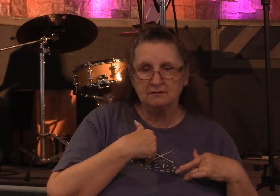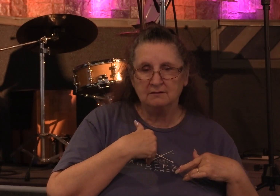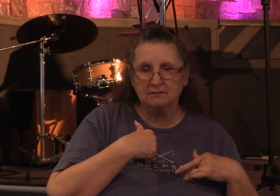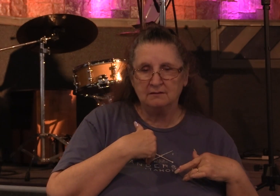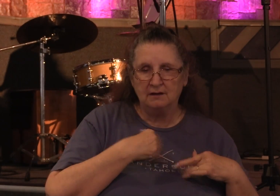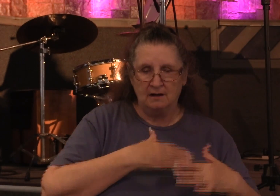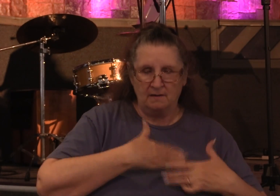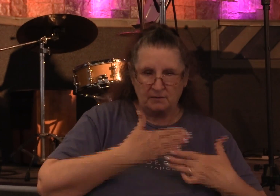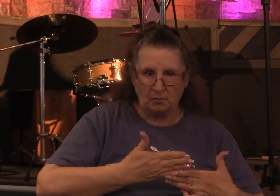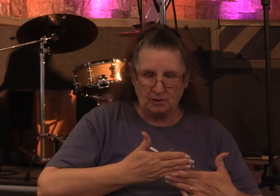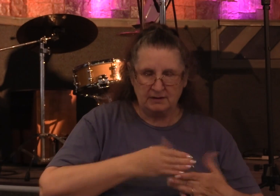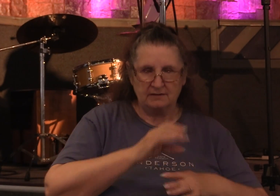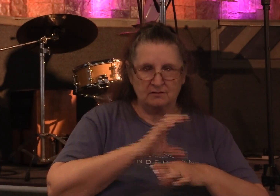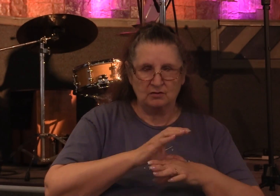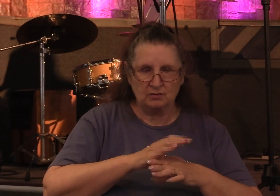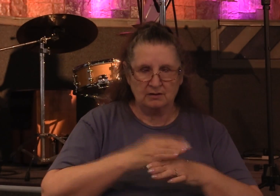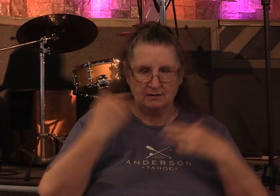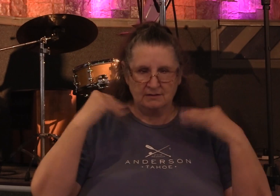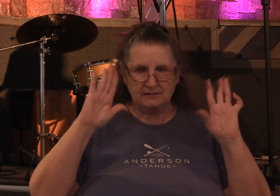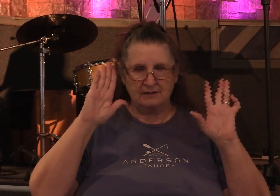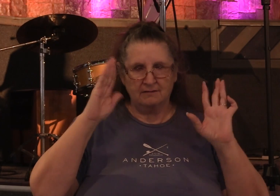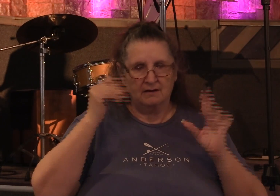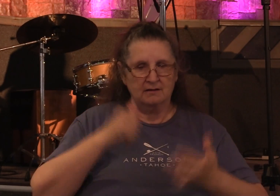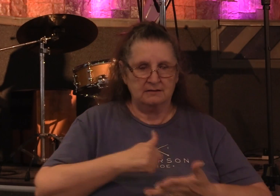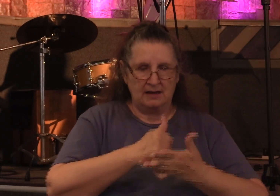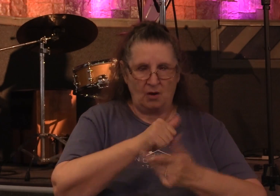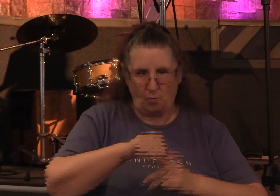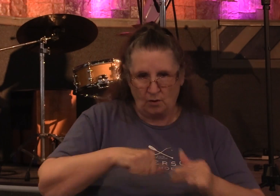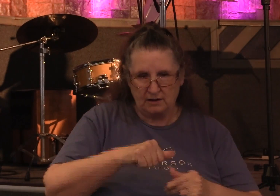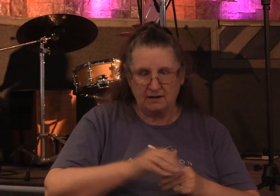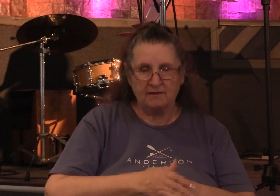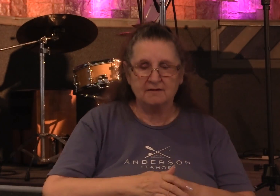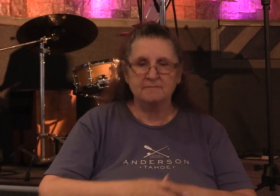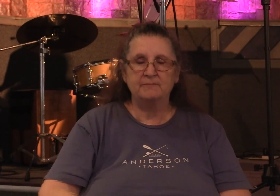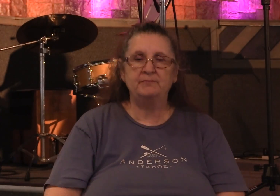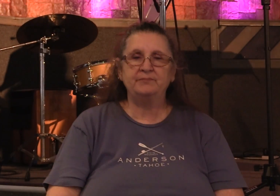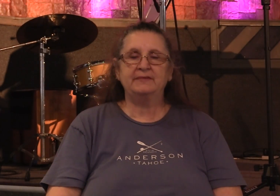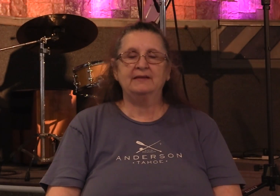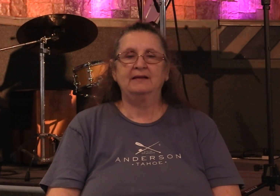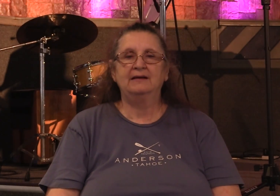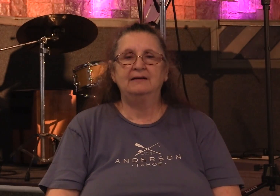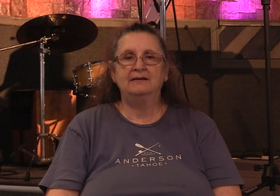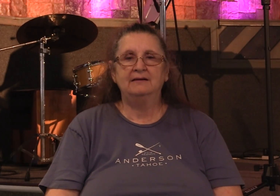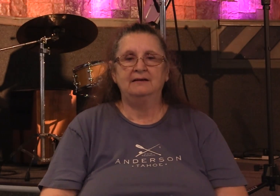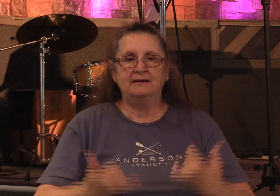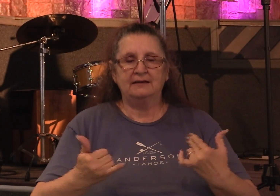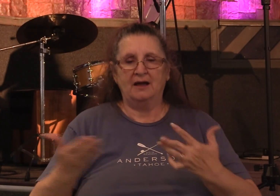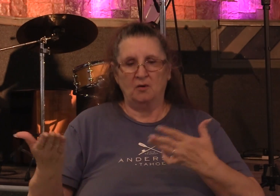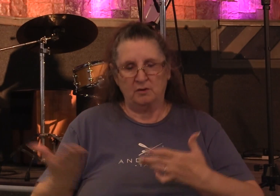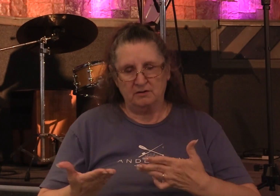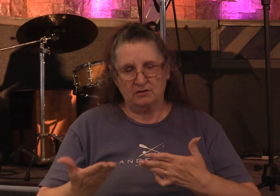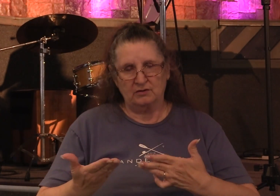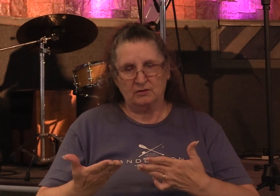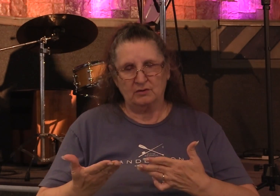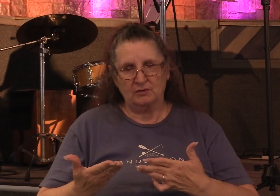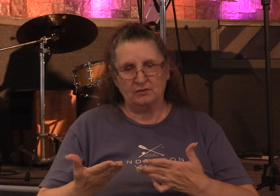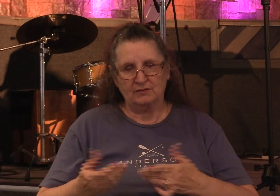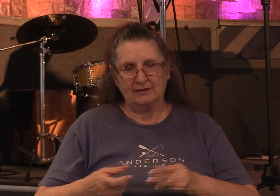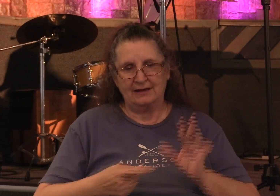willingness of the church to sacrifice to help one another, were now introduced to and given an example of